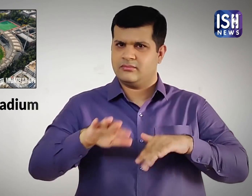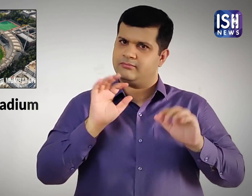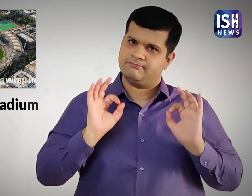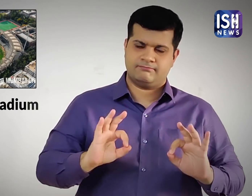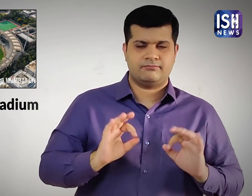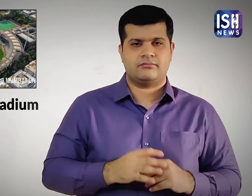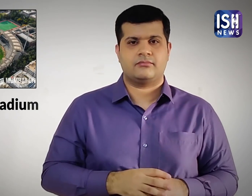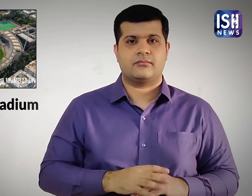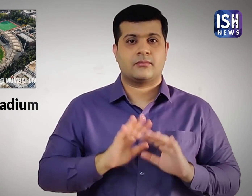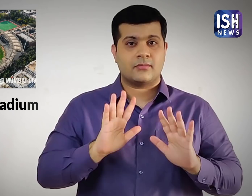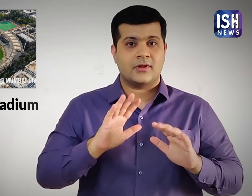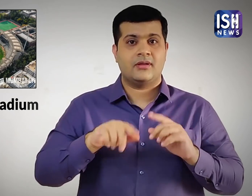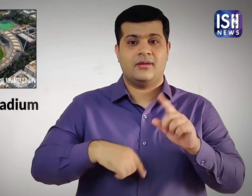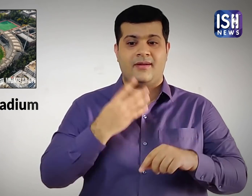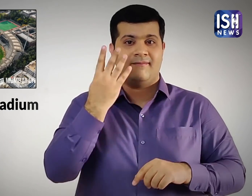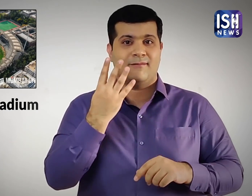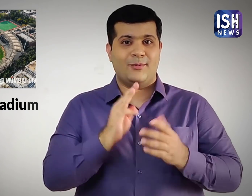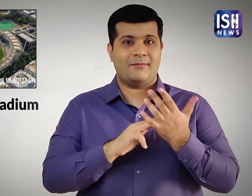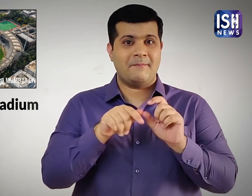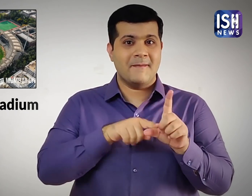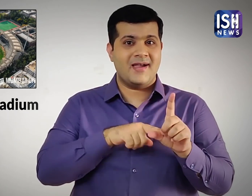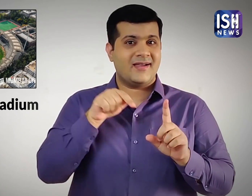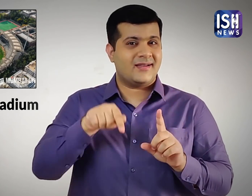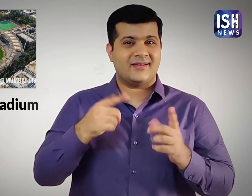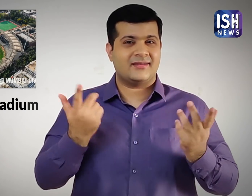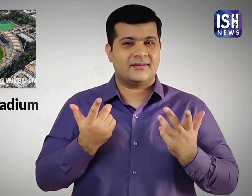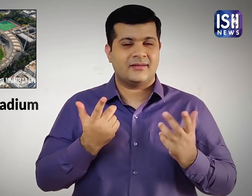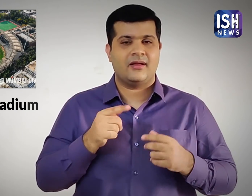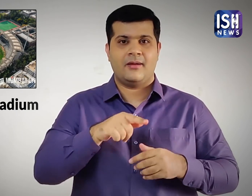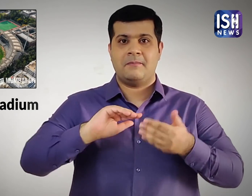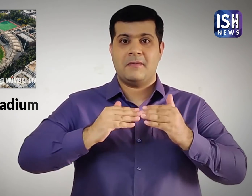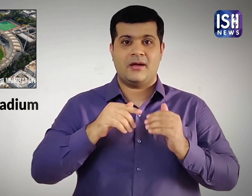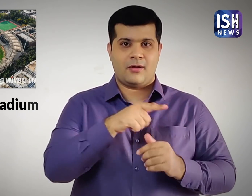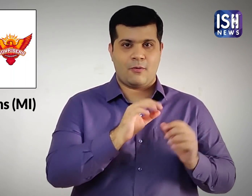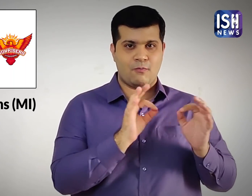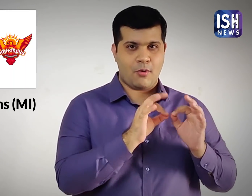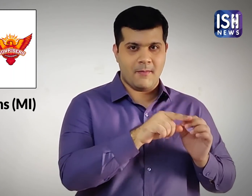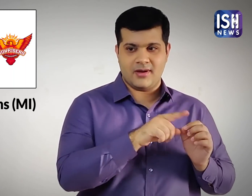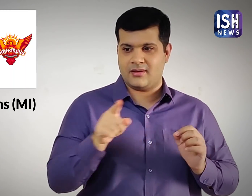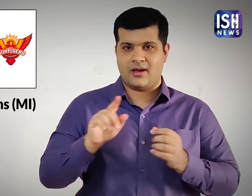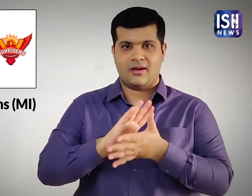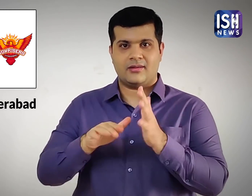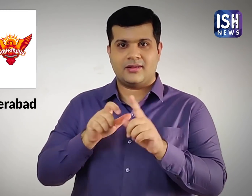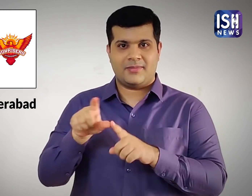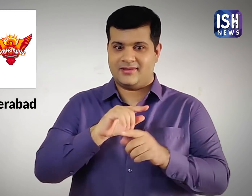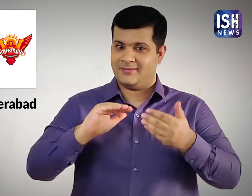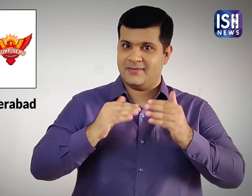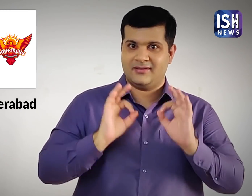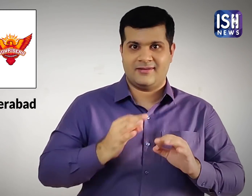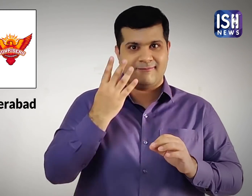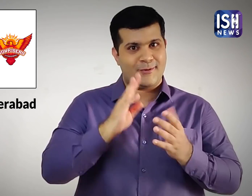Stadium in Mumbai. On 4th May, when the Sunrisers Hyderabad was supposed to play against Mumbai Indians,